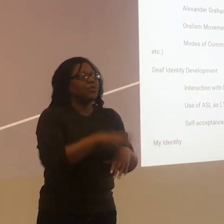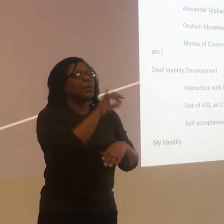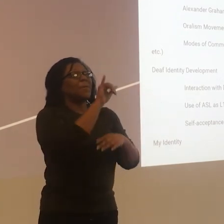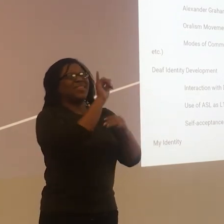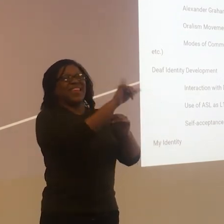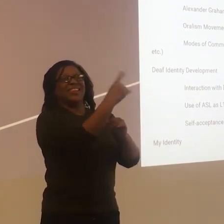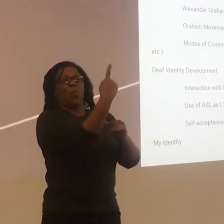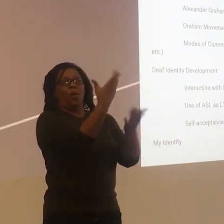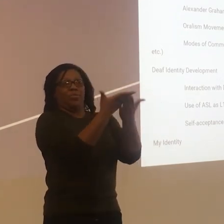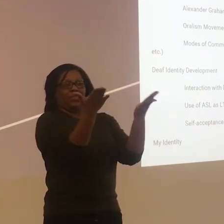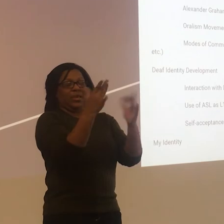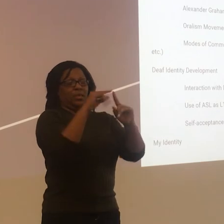need an interpreter?